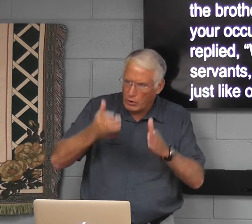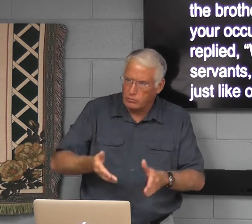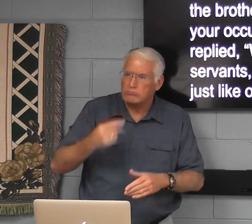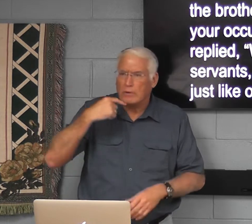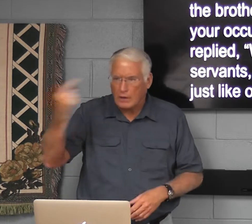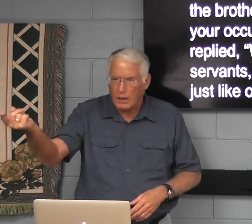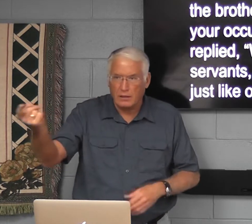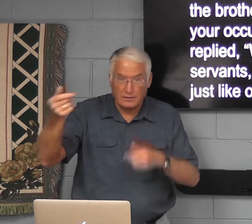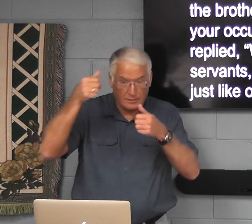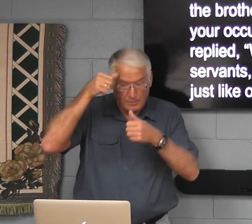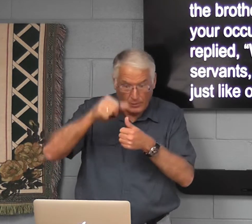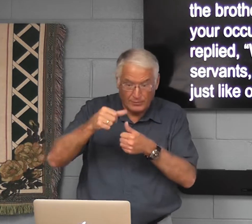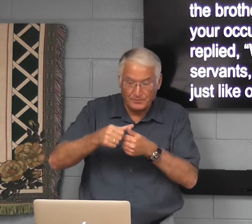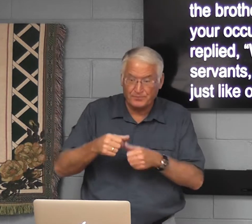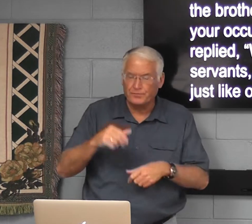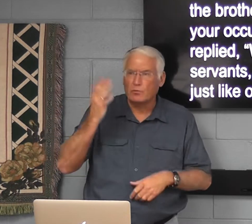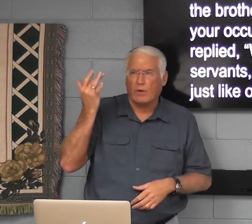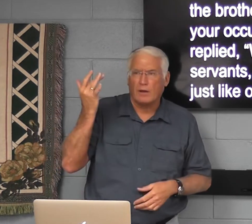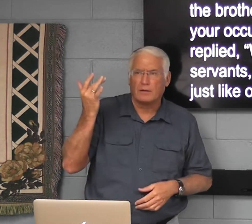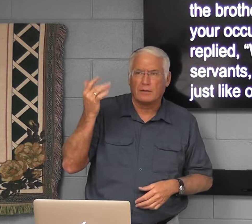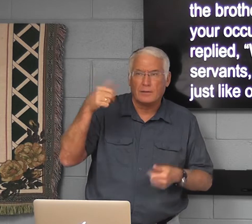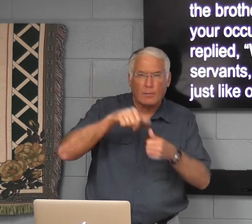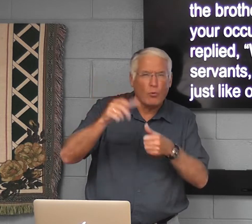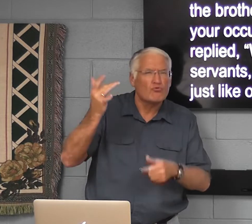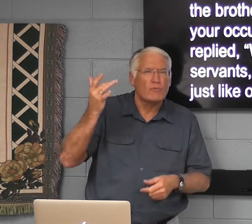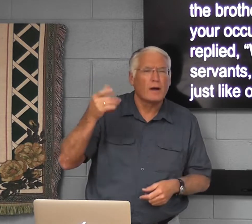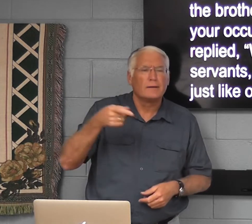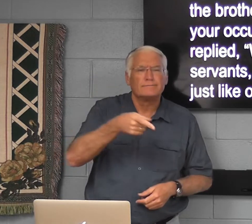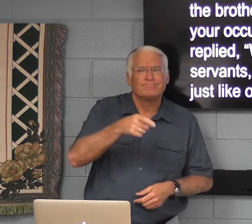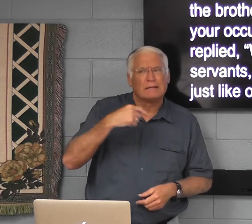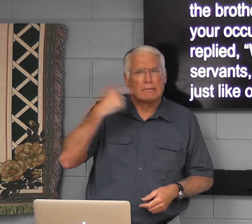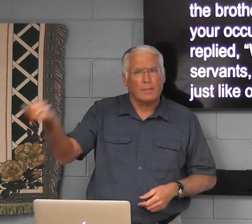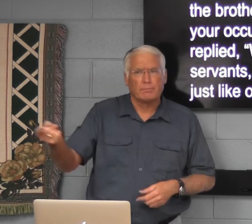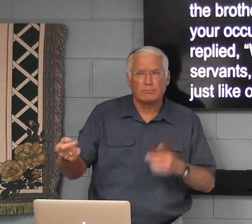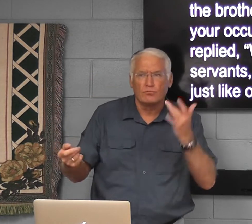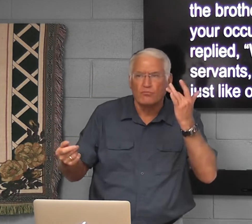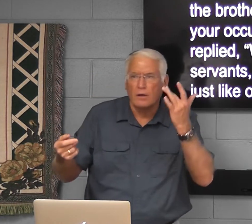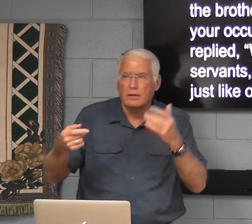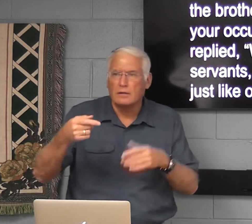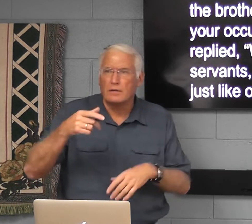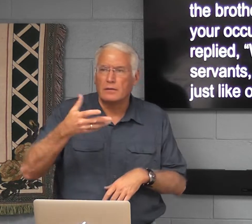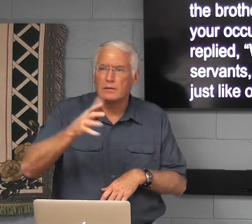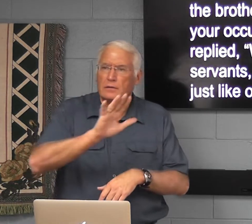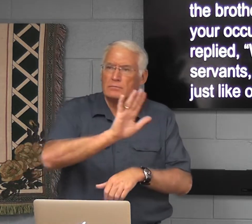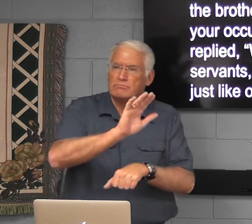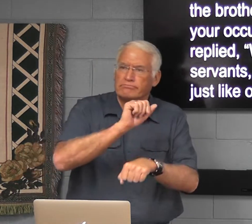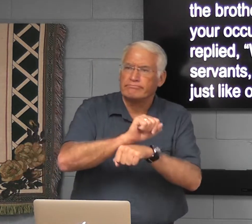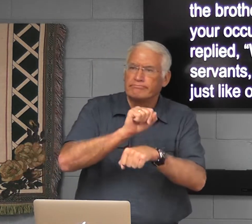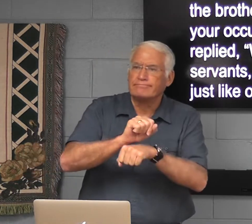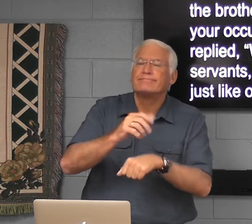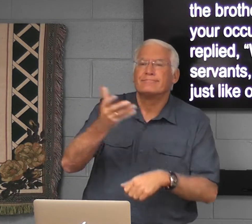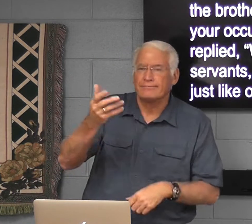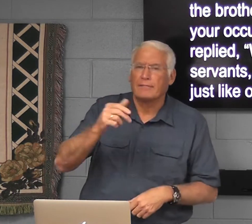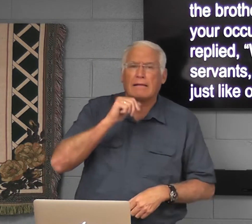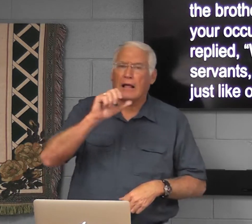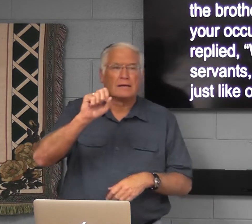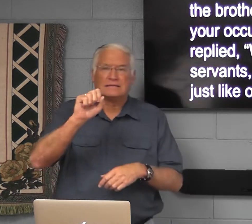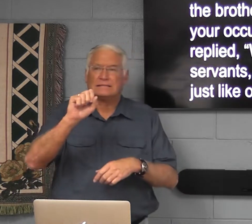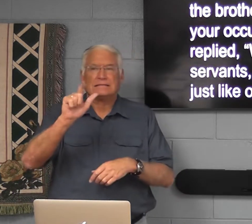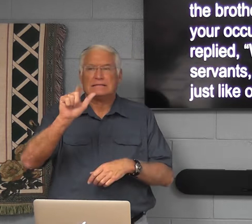Pharaoh that you're shepherds. One, he said, make sure you tell them the brothers are